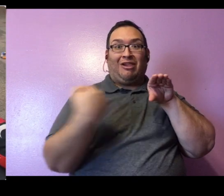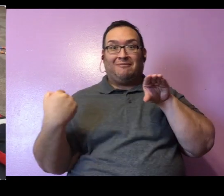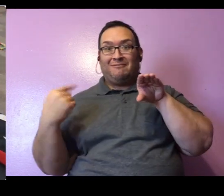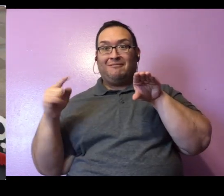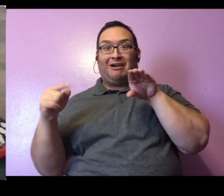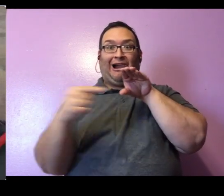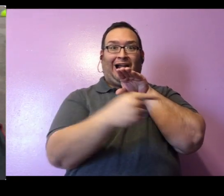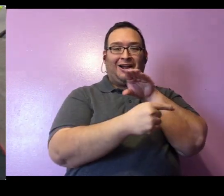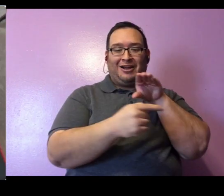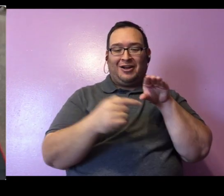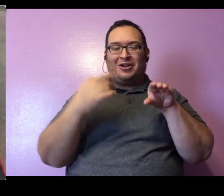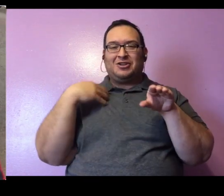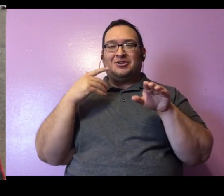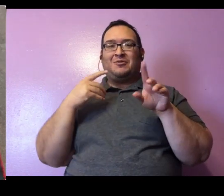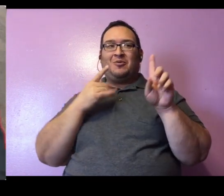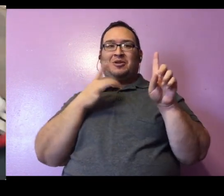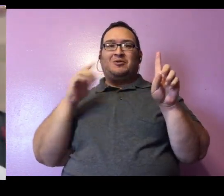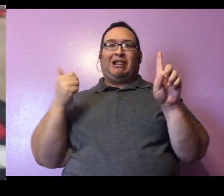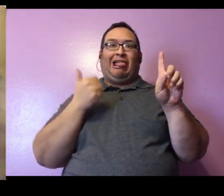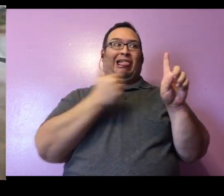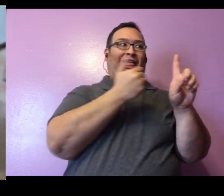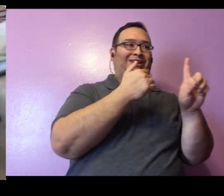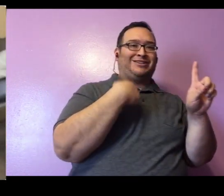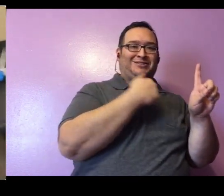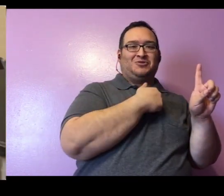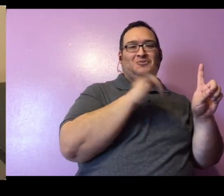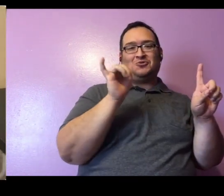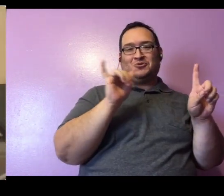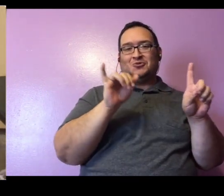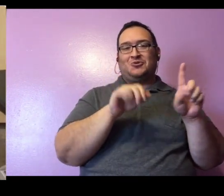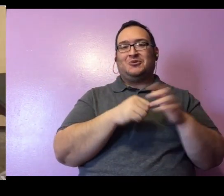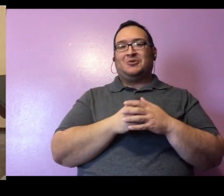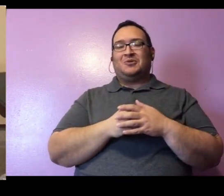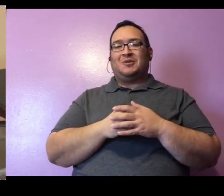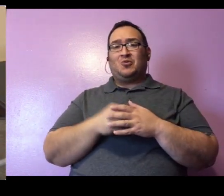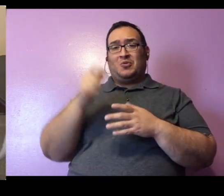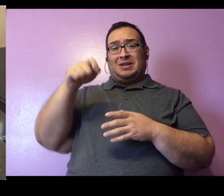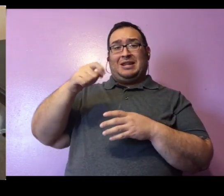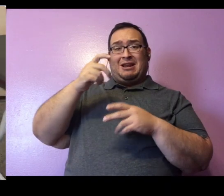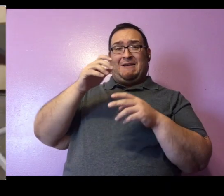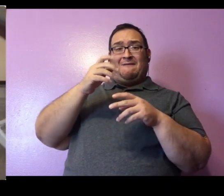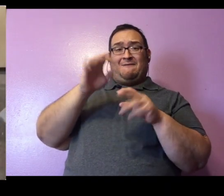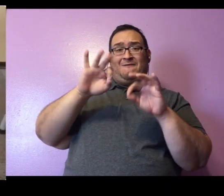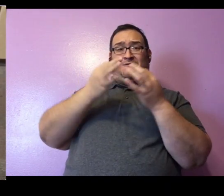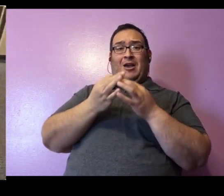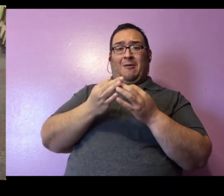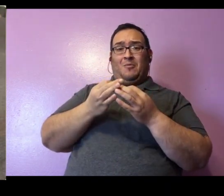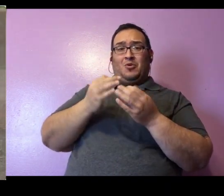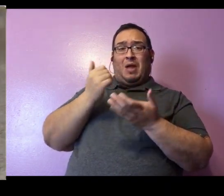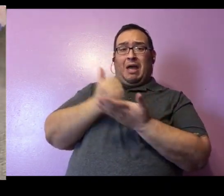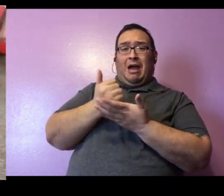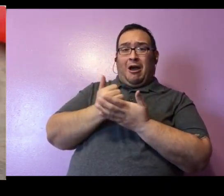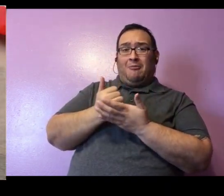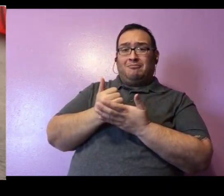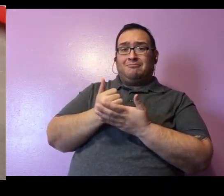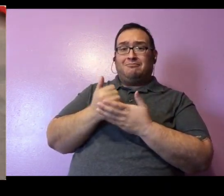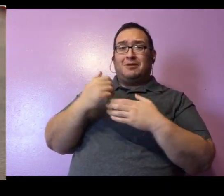toys and even chasing us as we're talking. And it takes a family to raise a bear cat. So we actually have